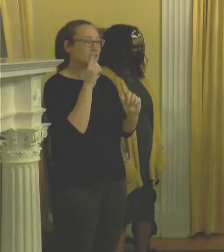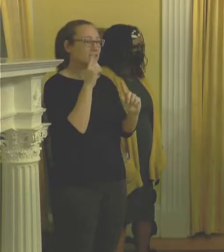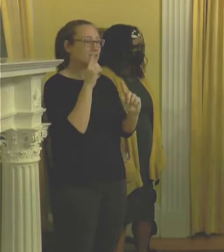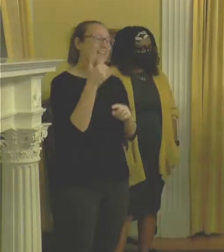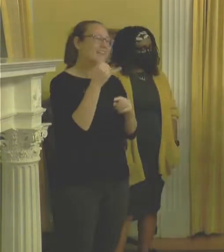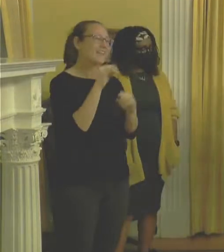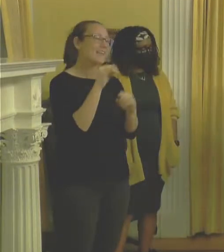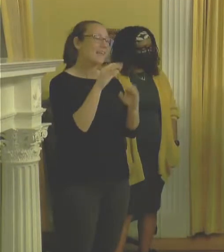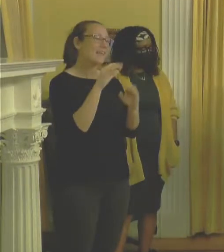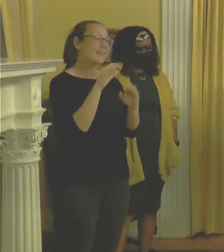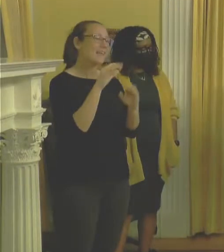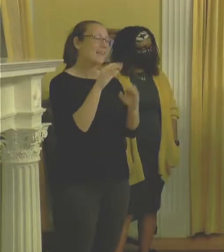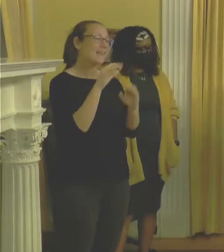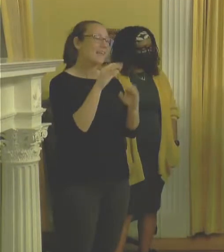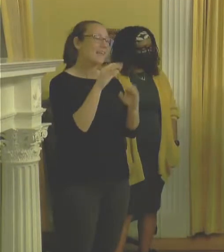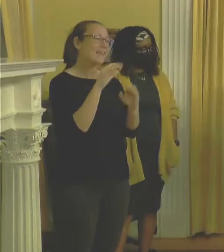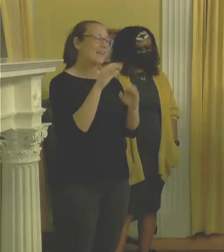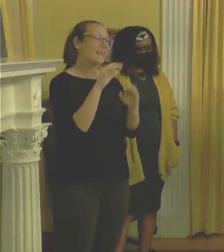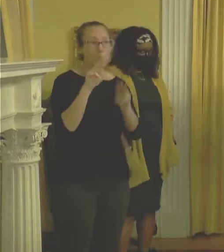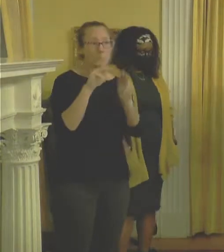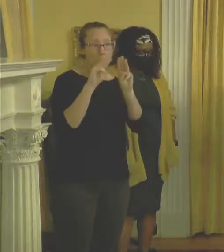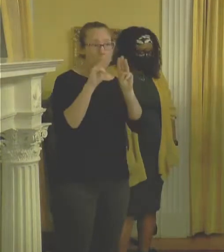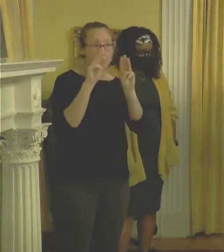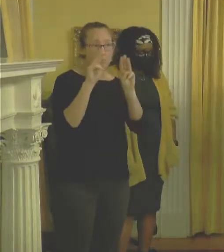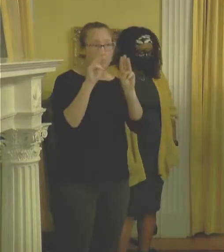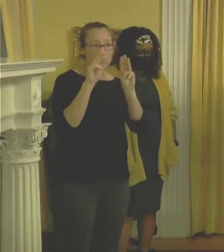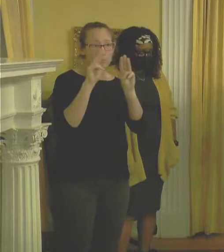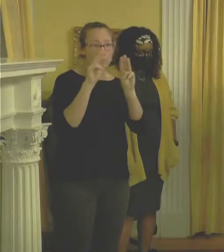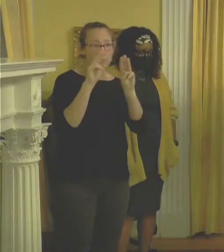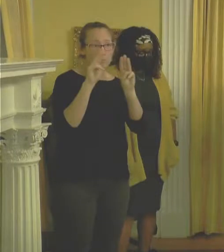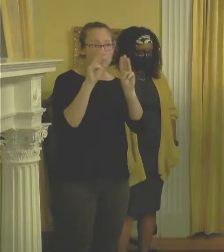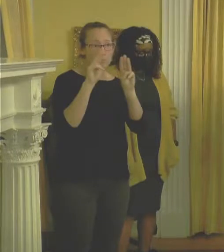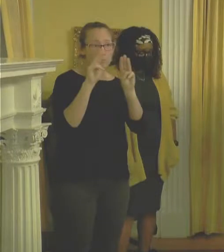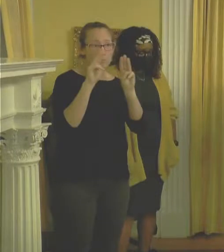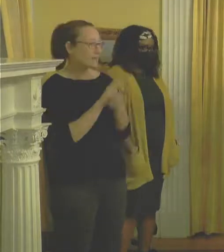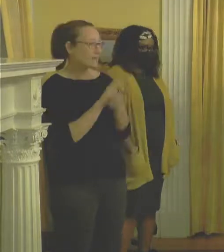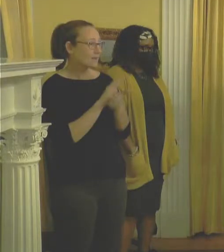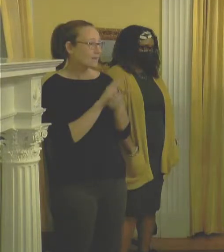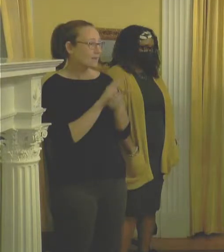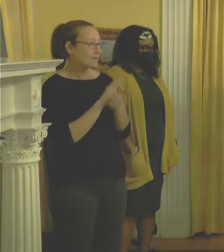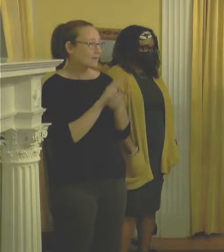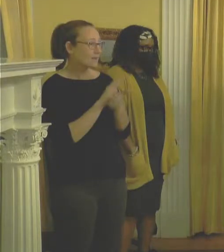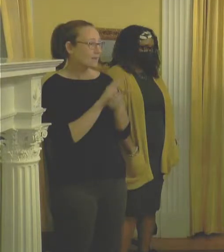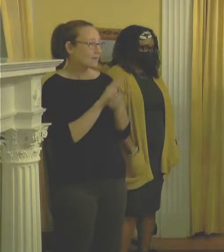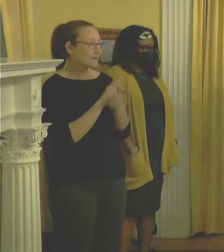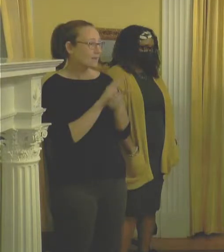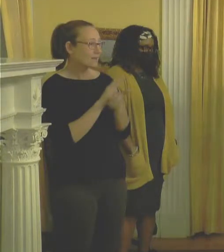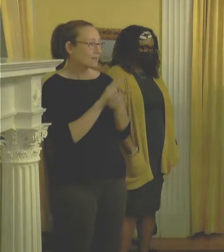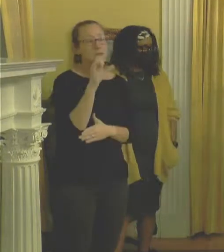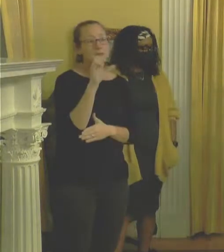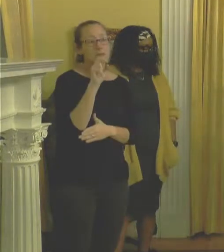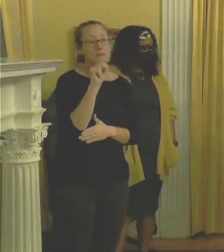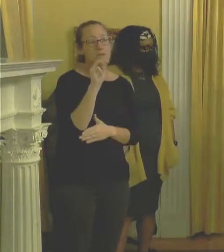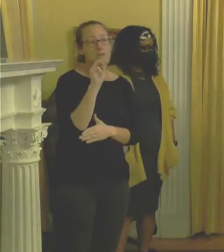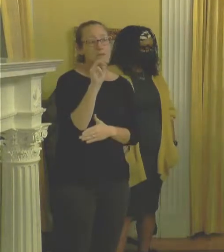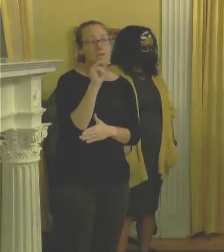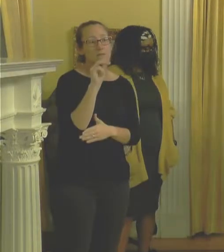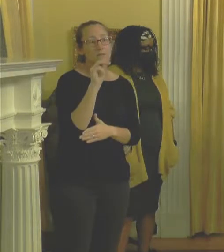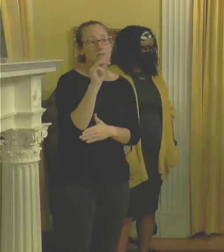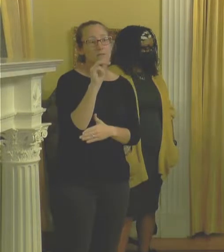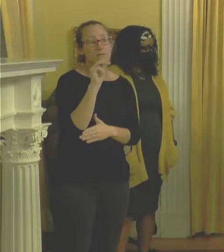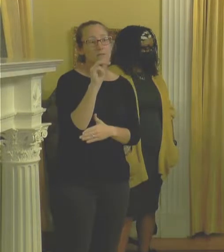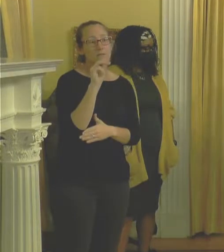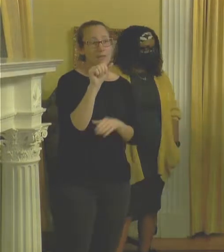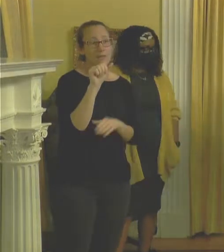Cummer Museum of Art and Gardens, Florida State College at Jacksonville, the Nelson Mandela Metropolitan Museum in Port Elizabeth,